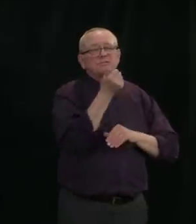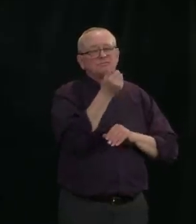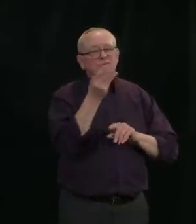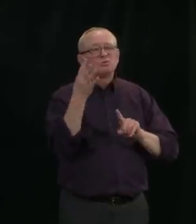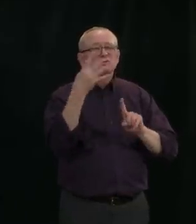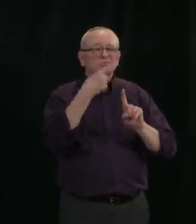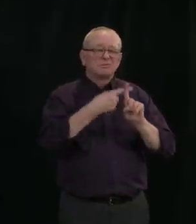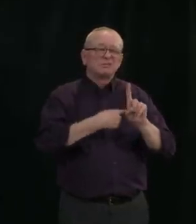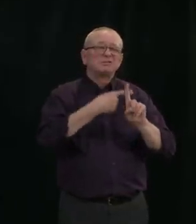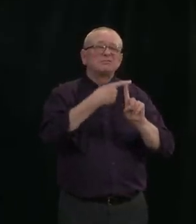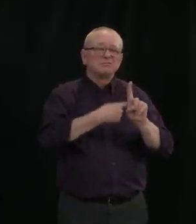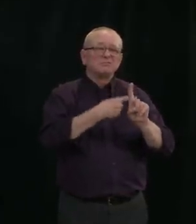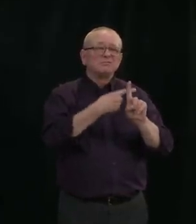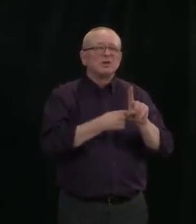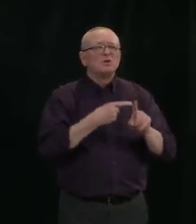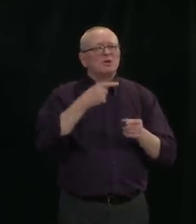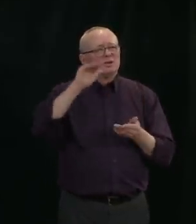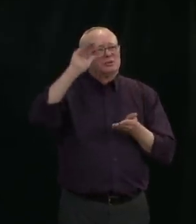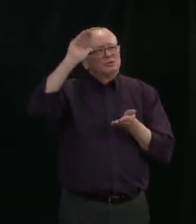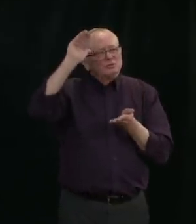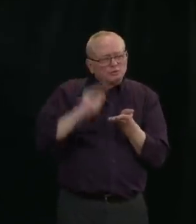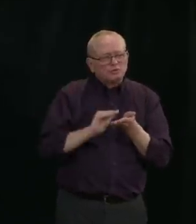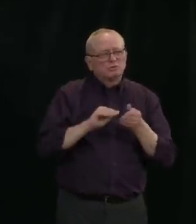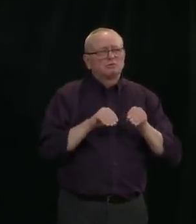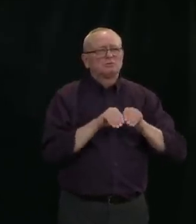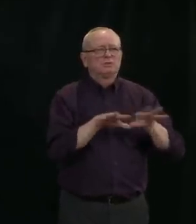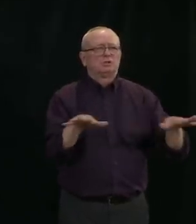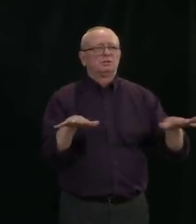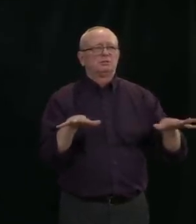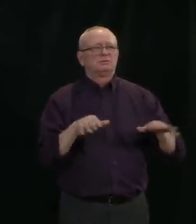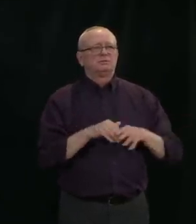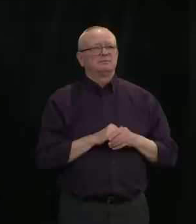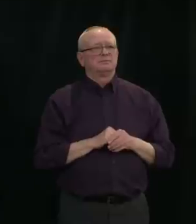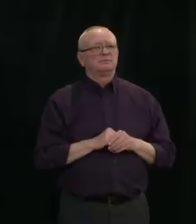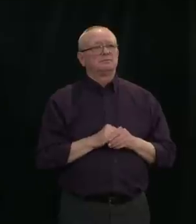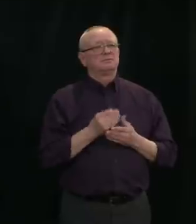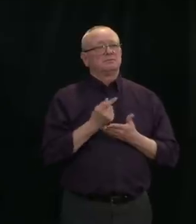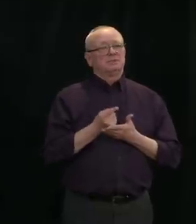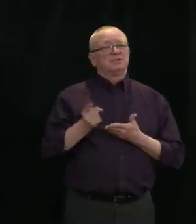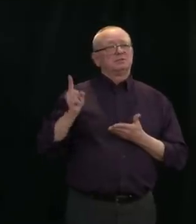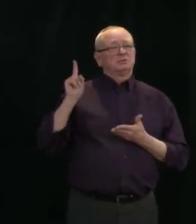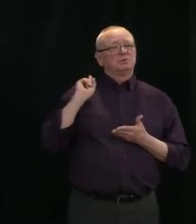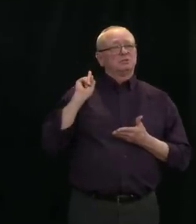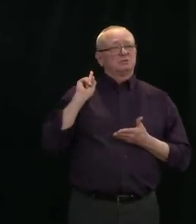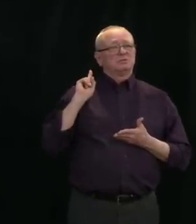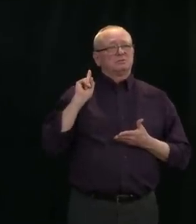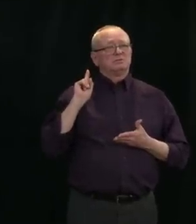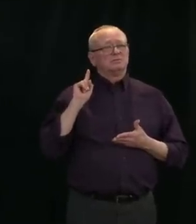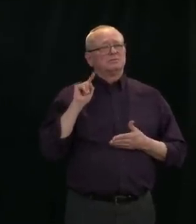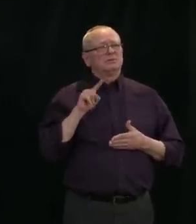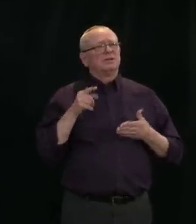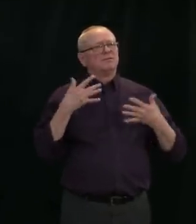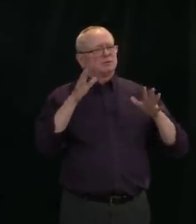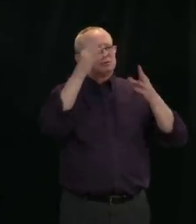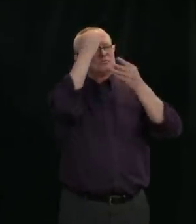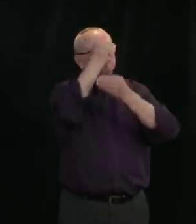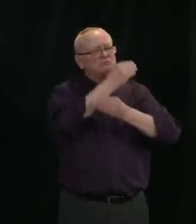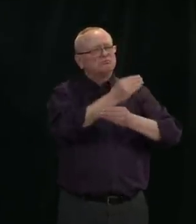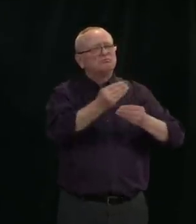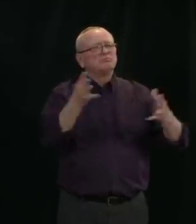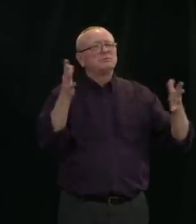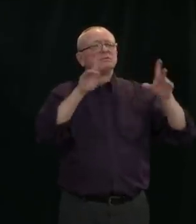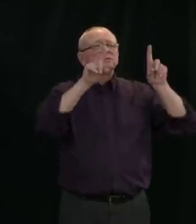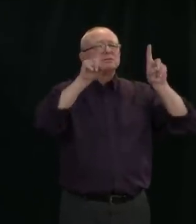about what we are learning from our data. Last week I announced that we were shifting our testing approach to better understand and